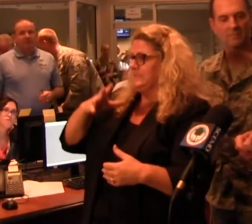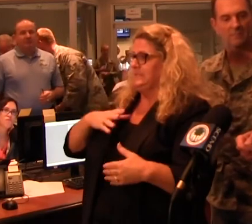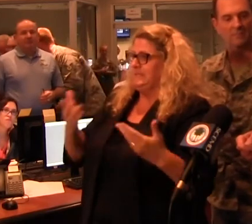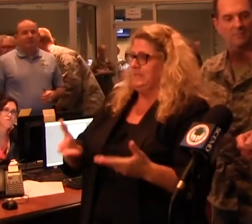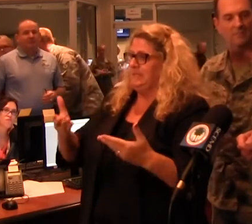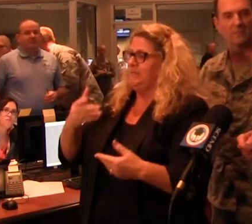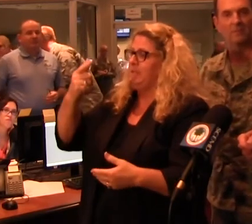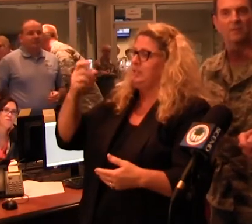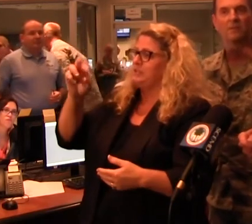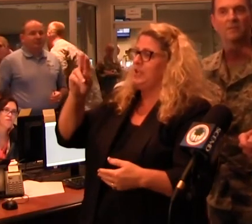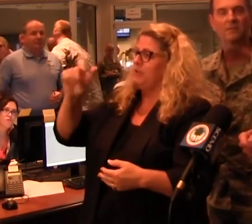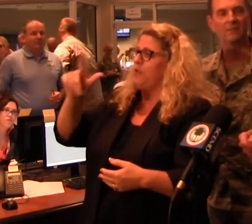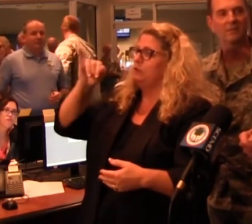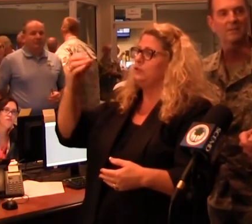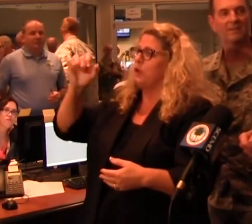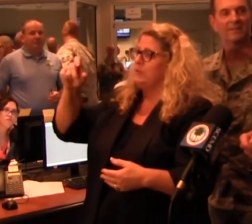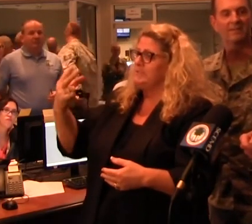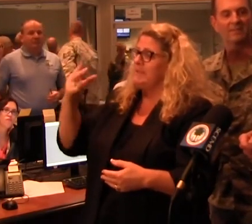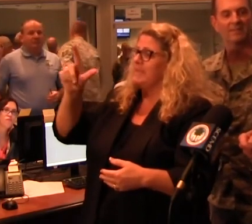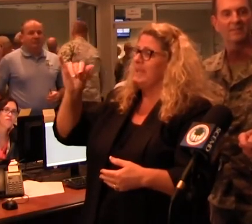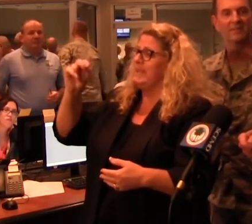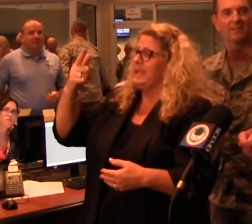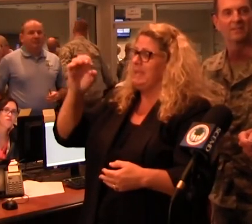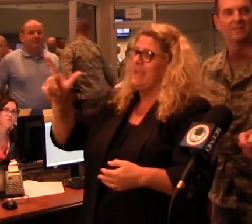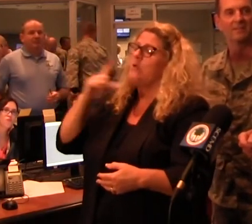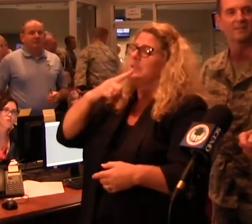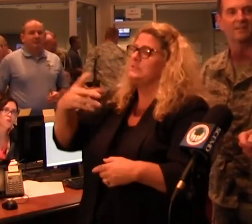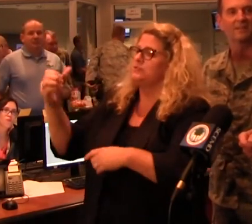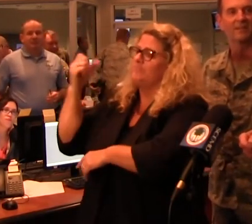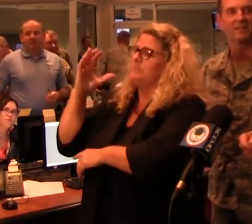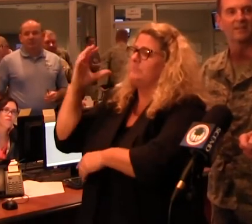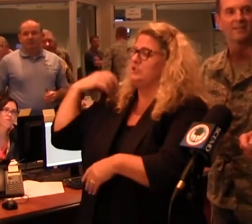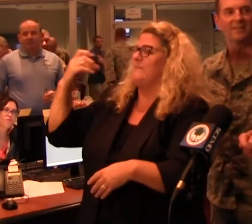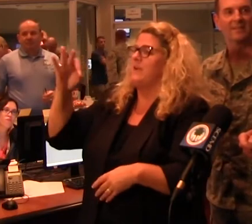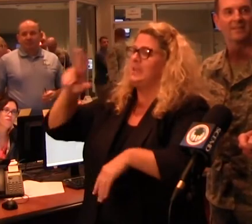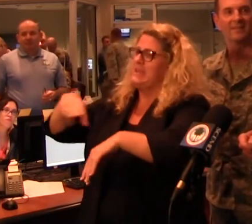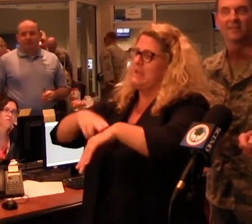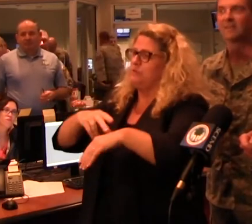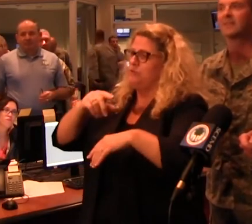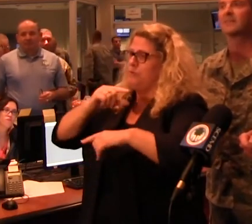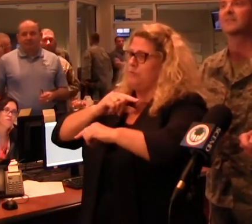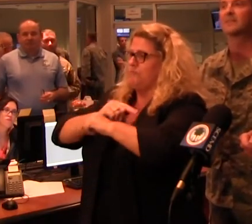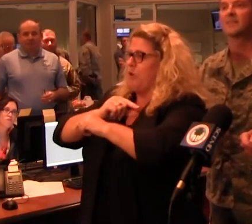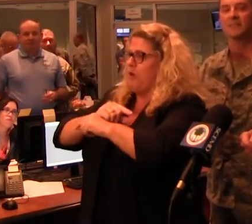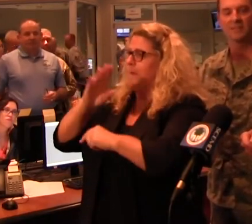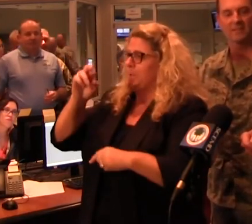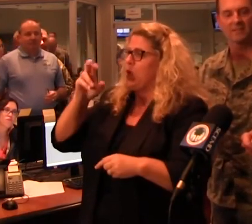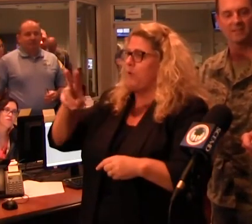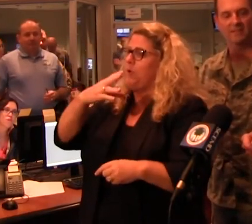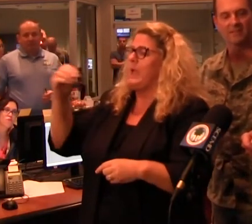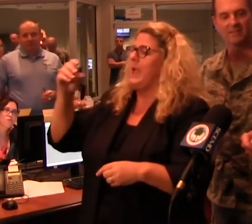today. General Joseph L. Lingel, is the chief of the National Guard Bureau, and also General Terrence